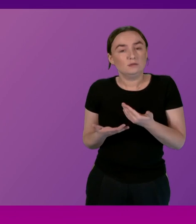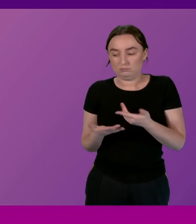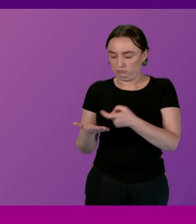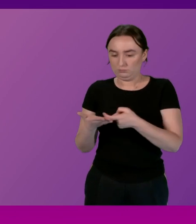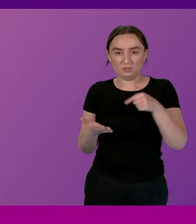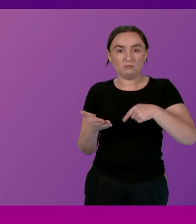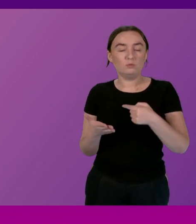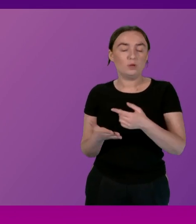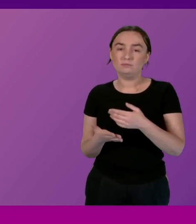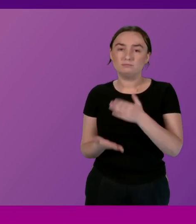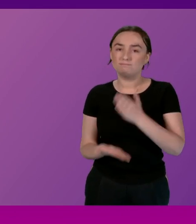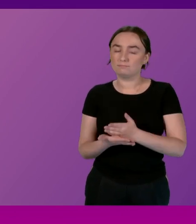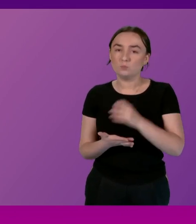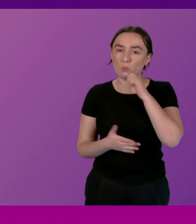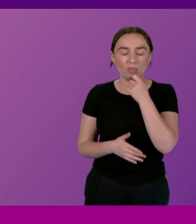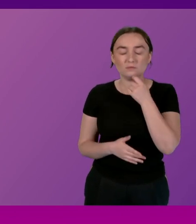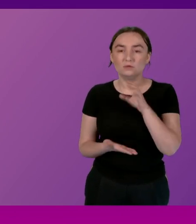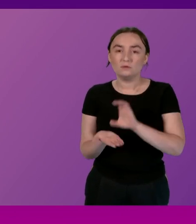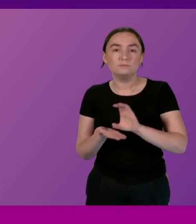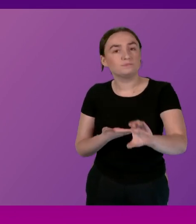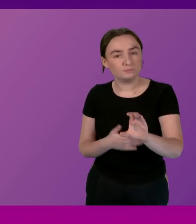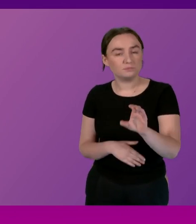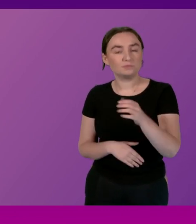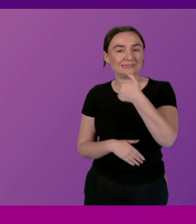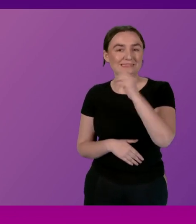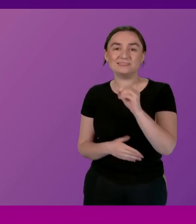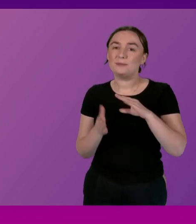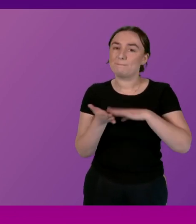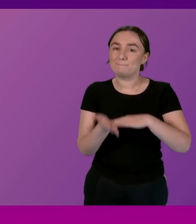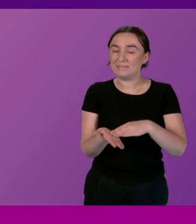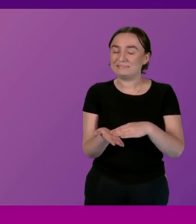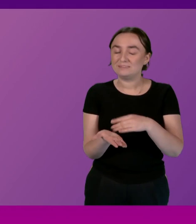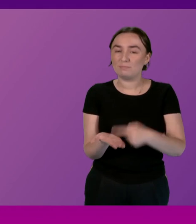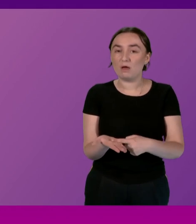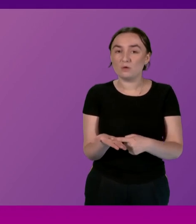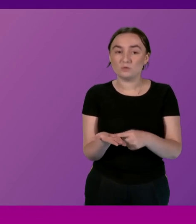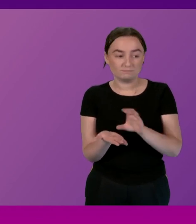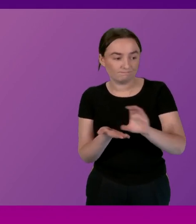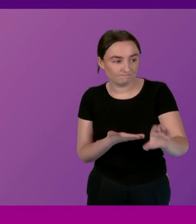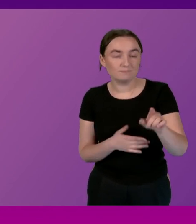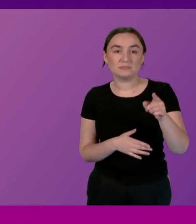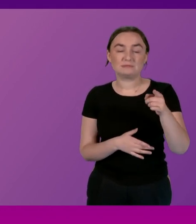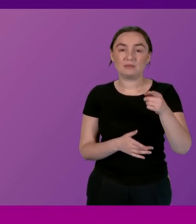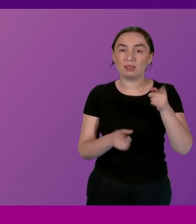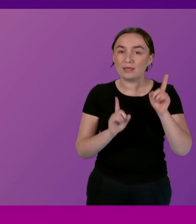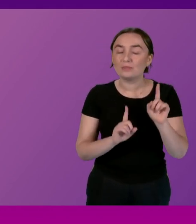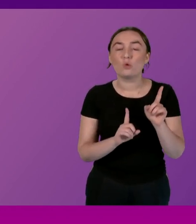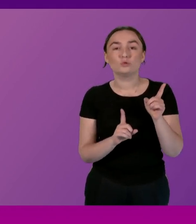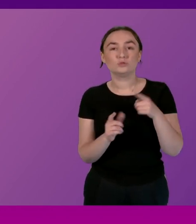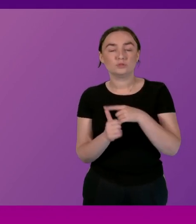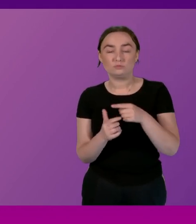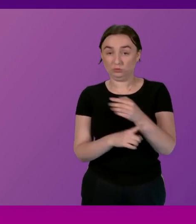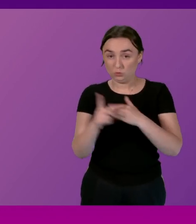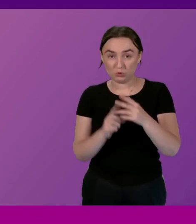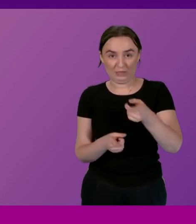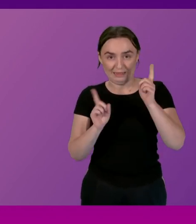million for councils and social landlords to acquire properties to use as social homes asking social landlords to increase